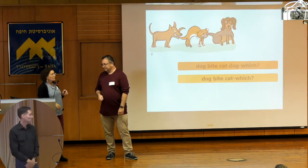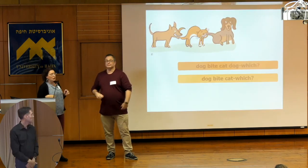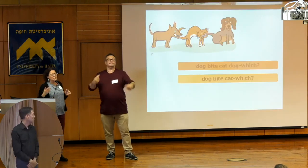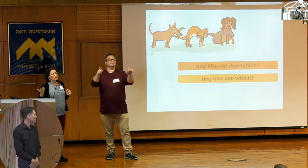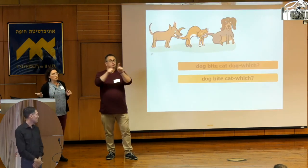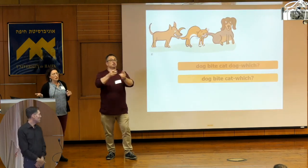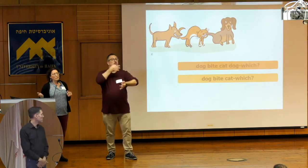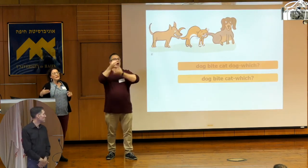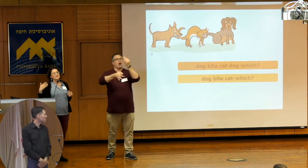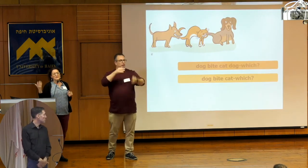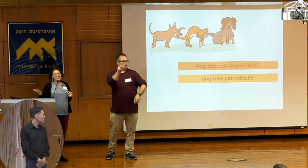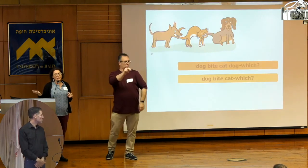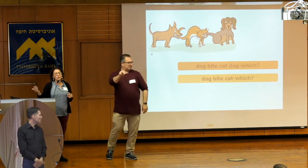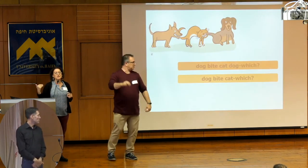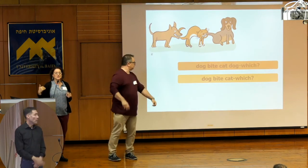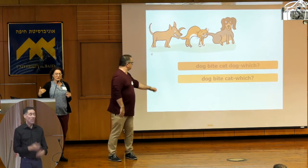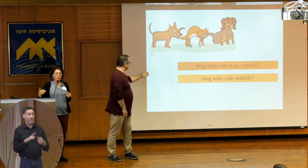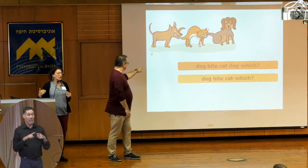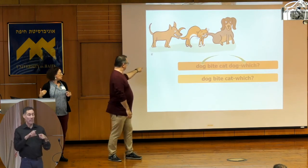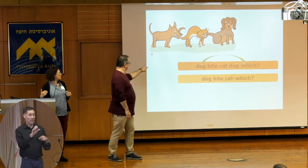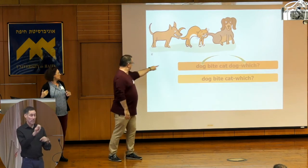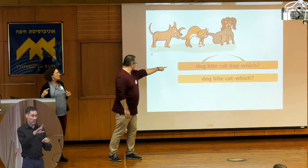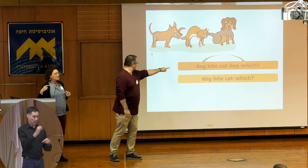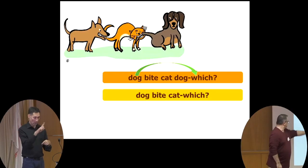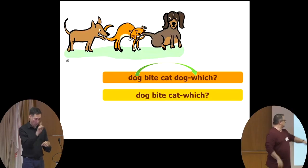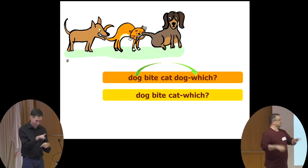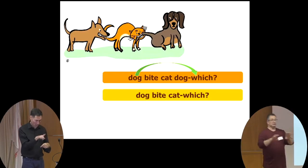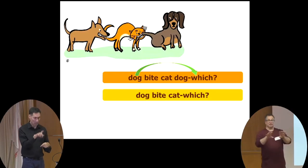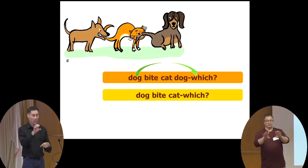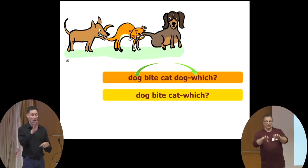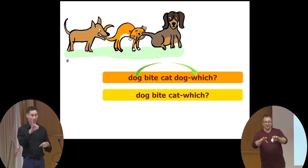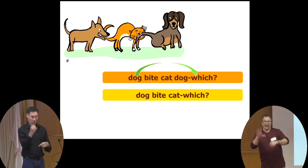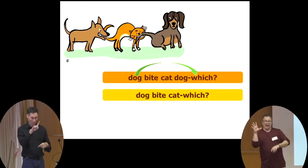Also, when we compare subject questions and object questions, only one of them has movement.